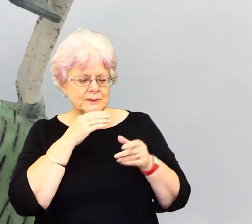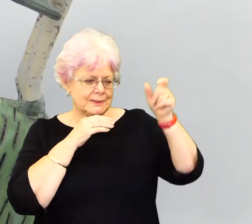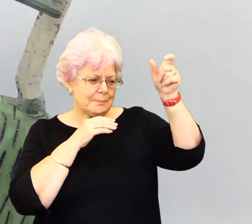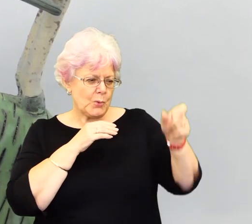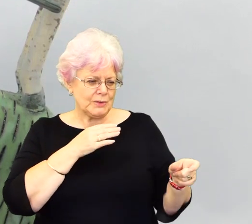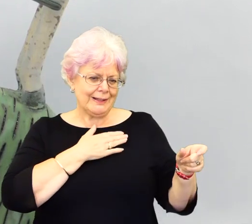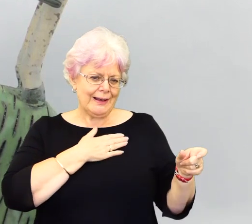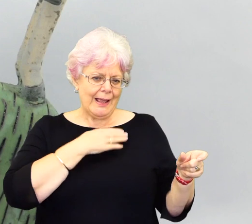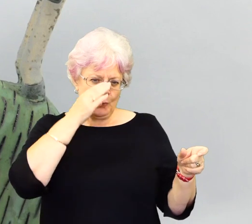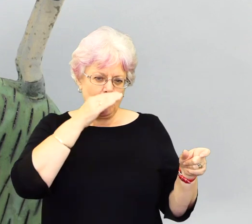that's not how a horse,